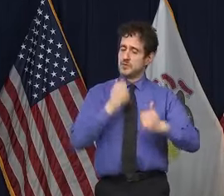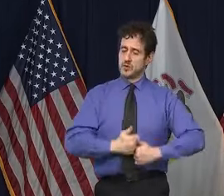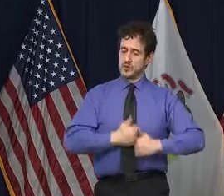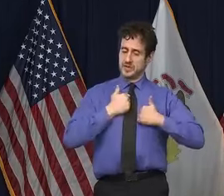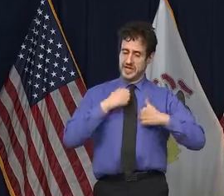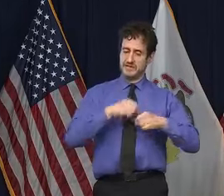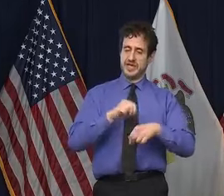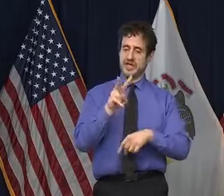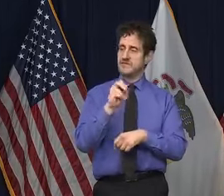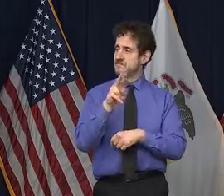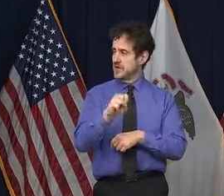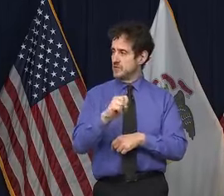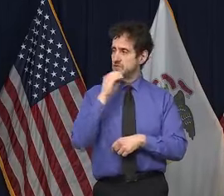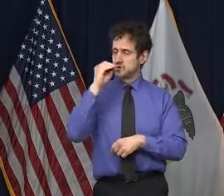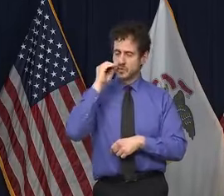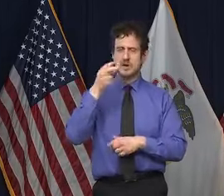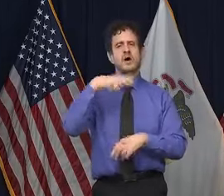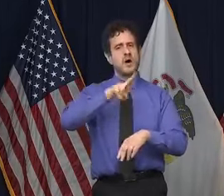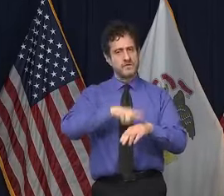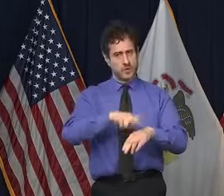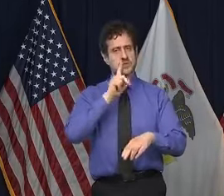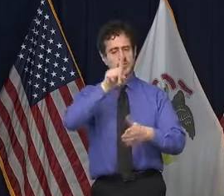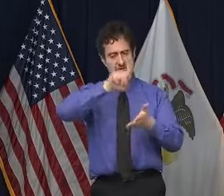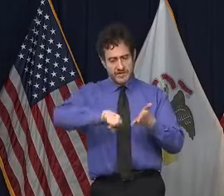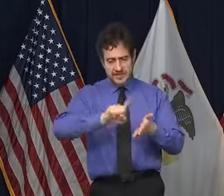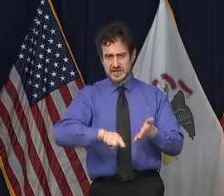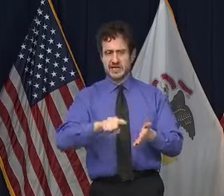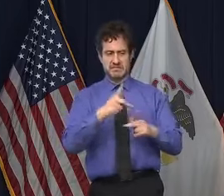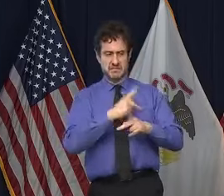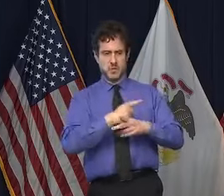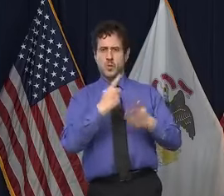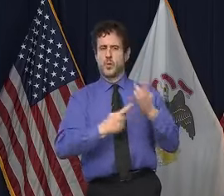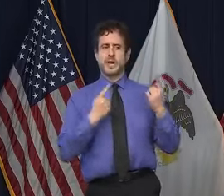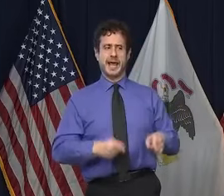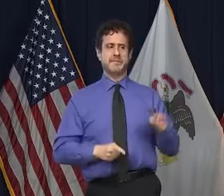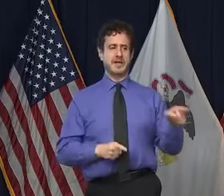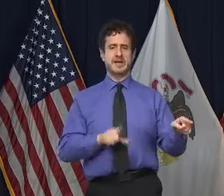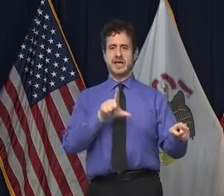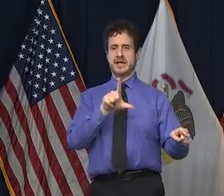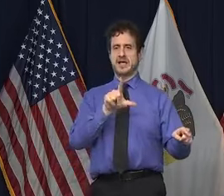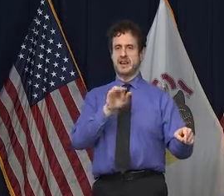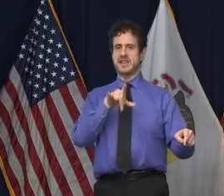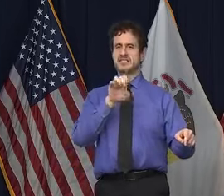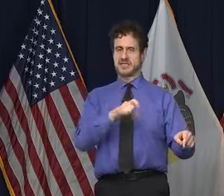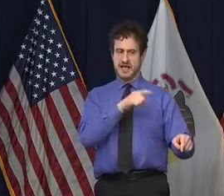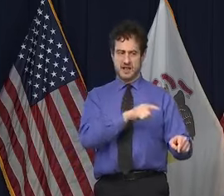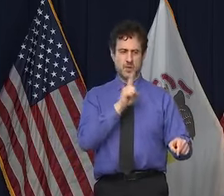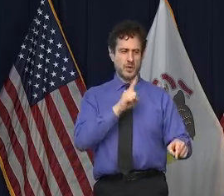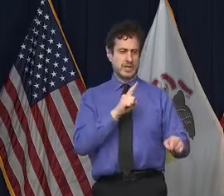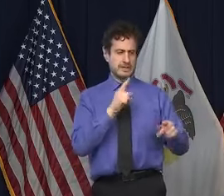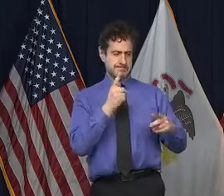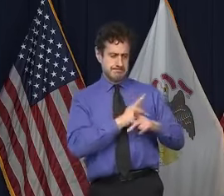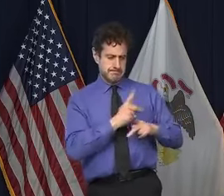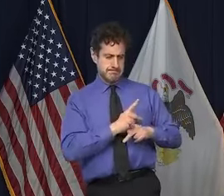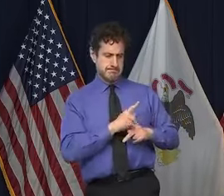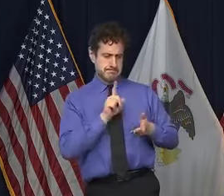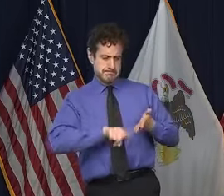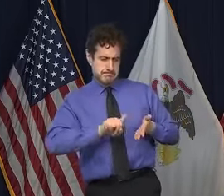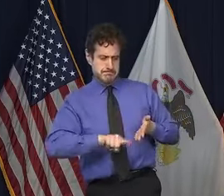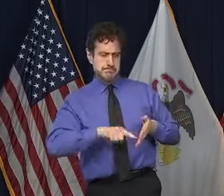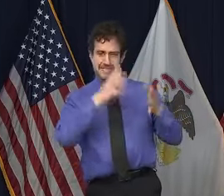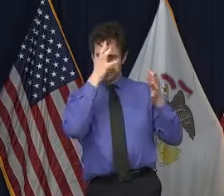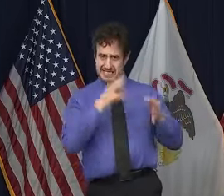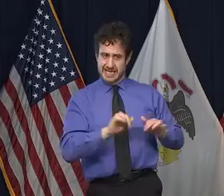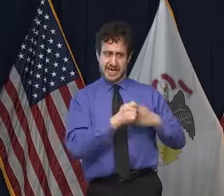You know, we're going to do an investigation here to figure out what happened. And we'll make some determinations about how to handle